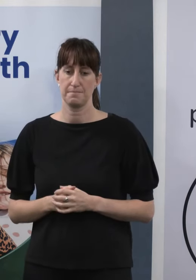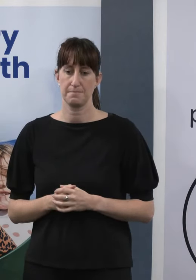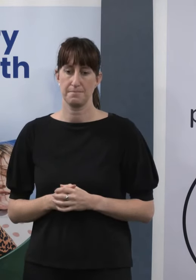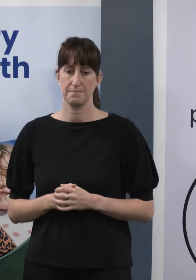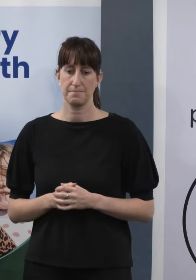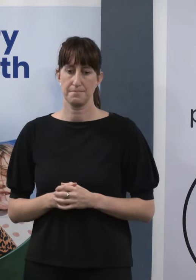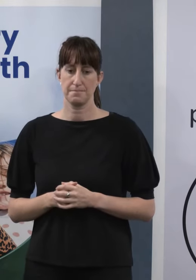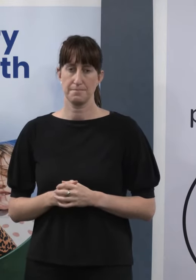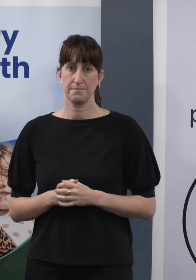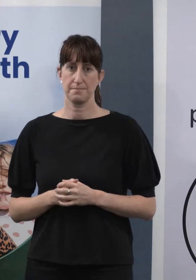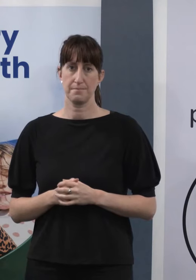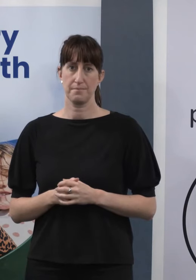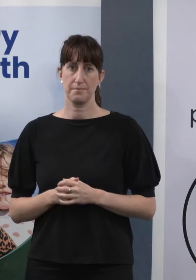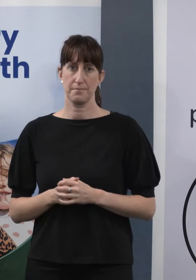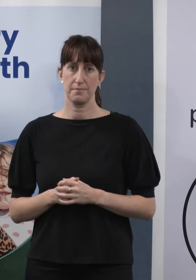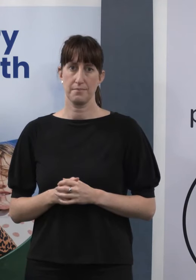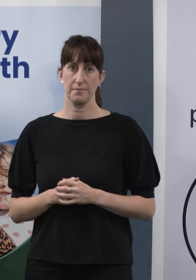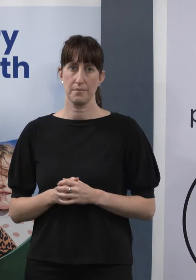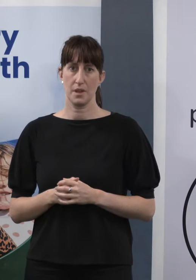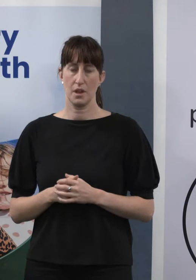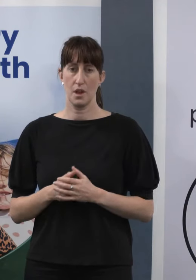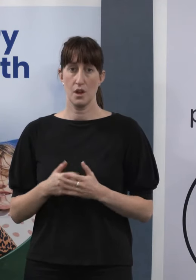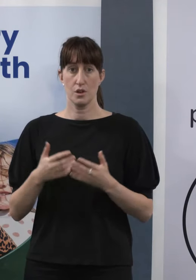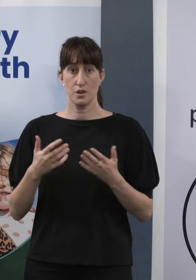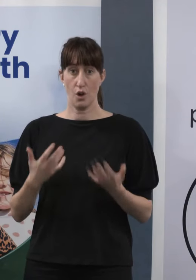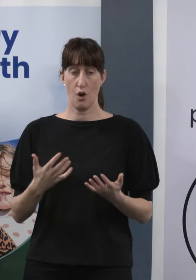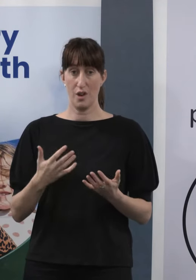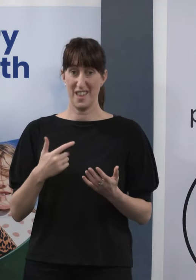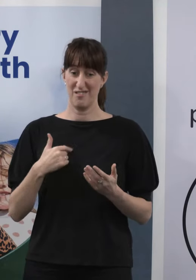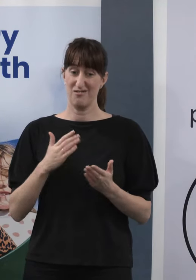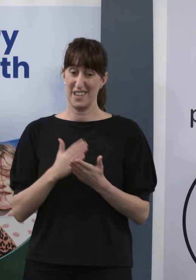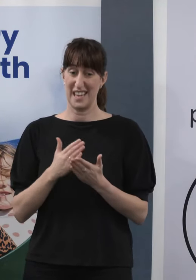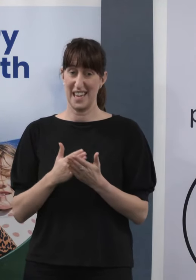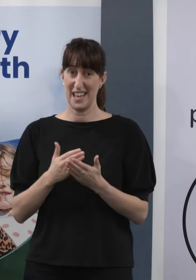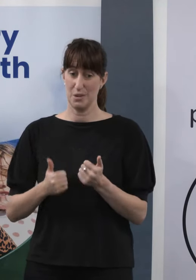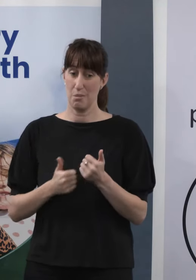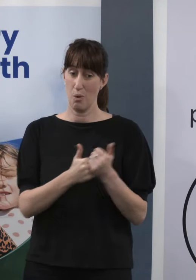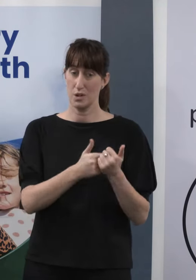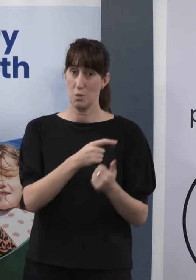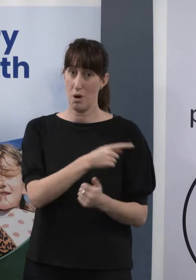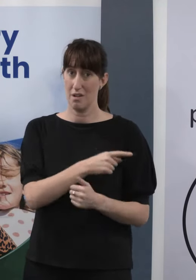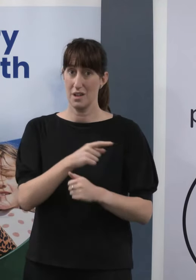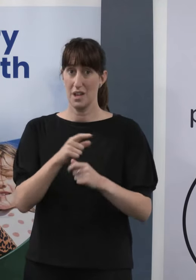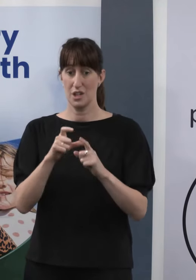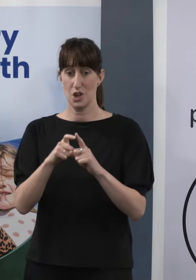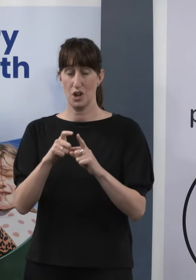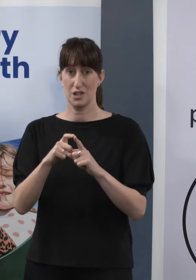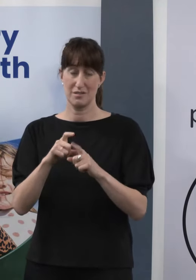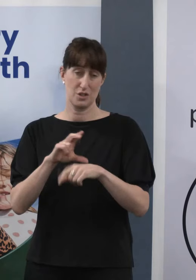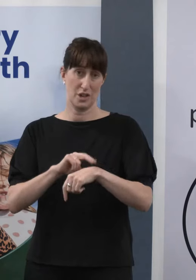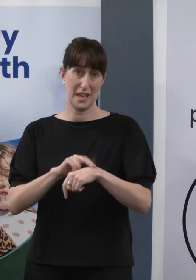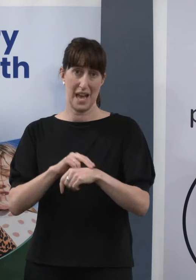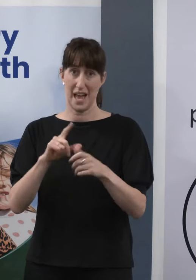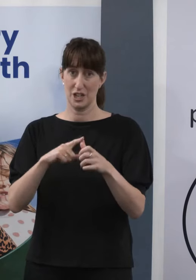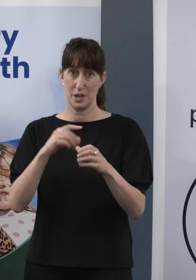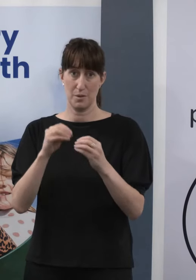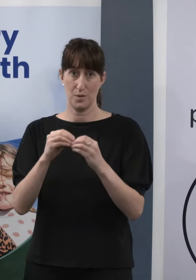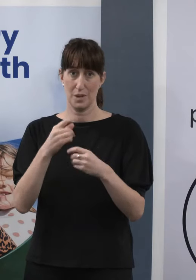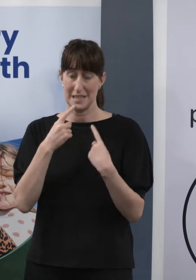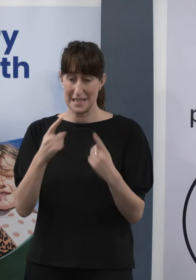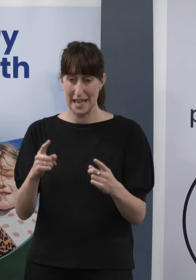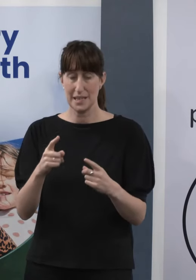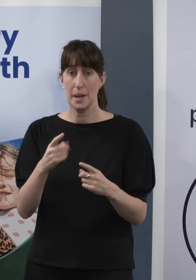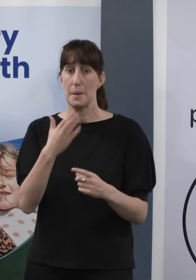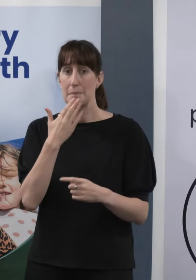So that really underpins the Director General's call for everyone to continue to get vaccinated and where